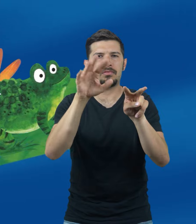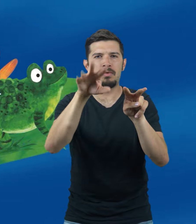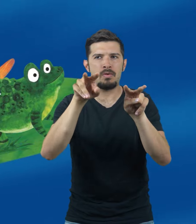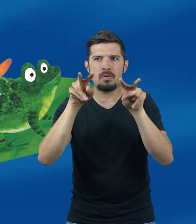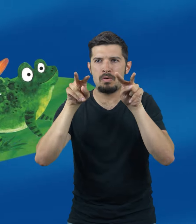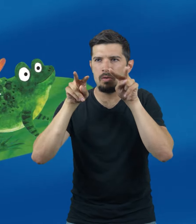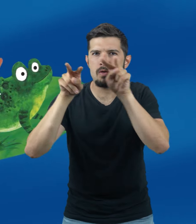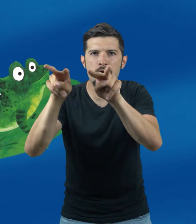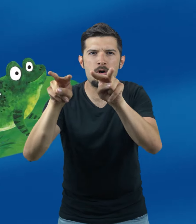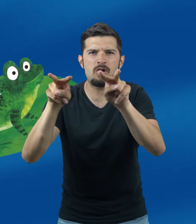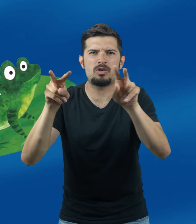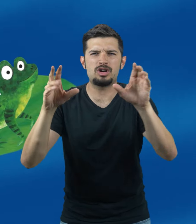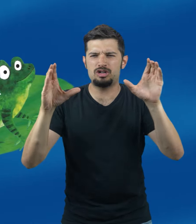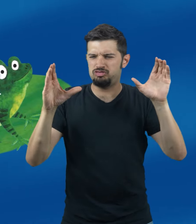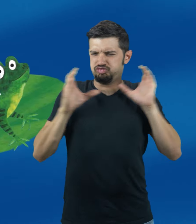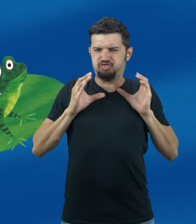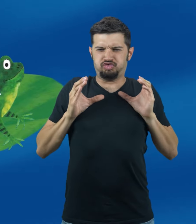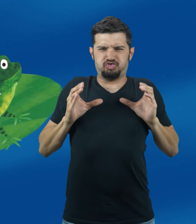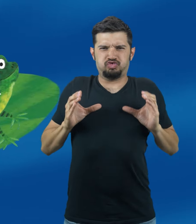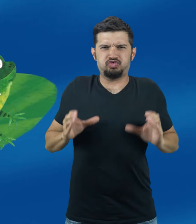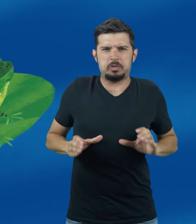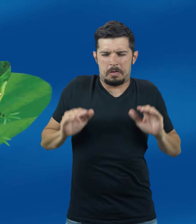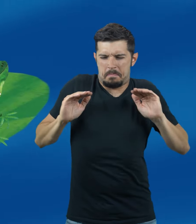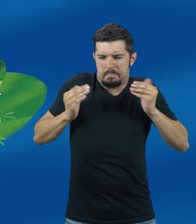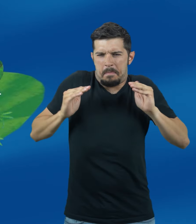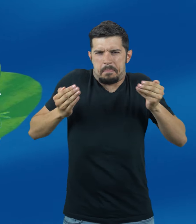Look for thick and bumpy skin.